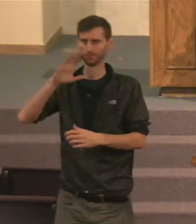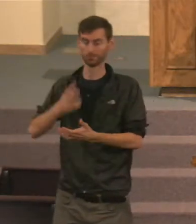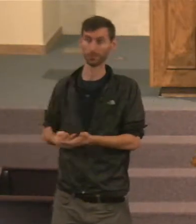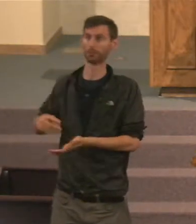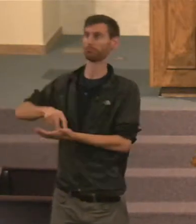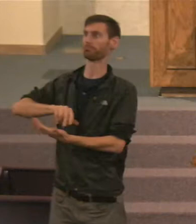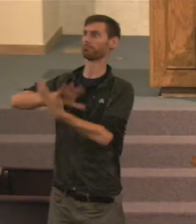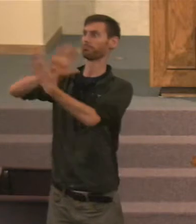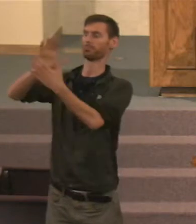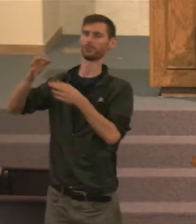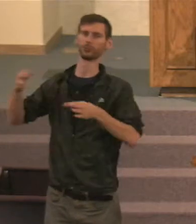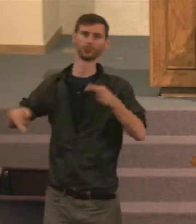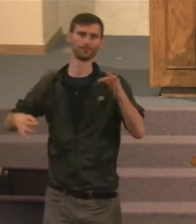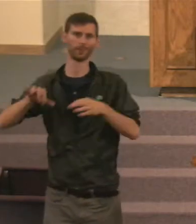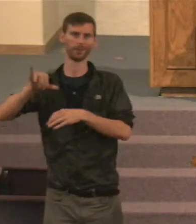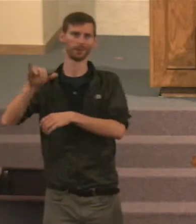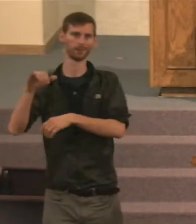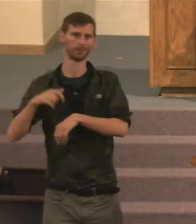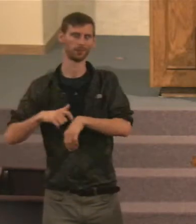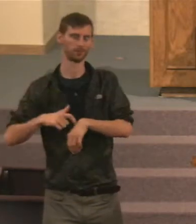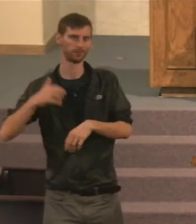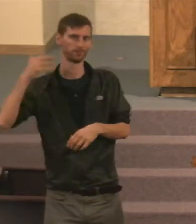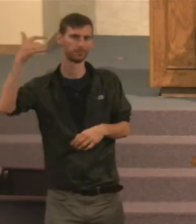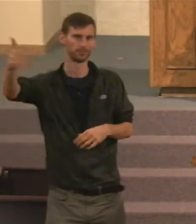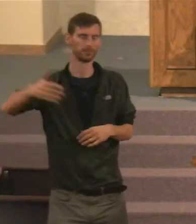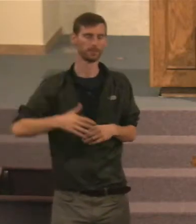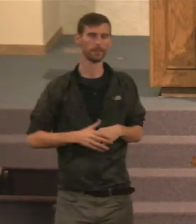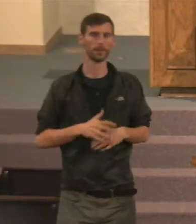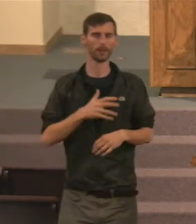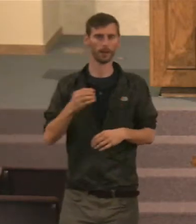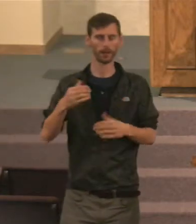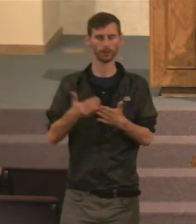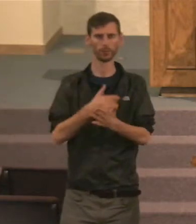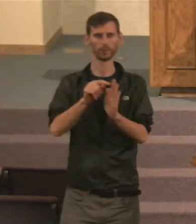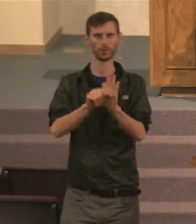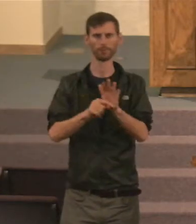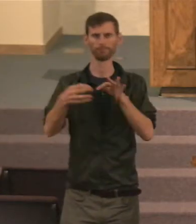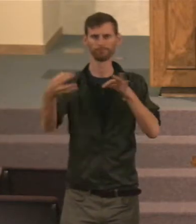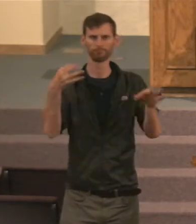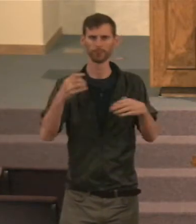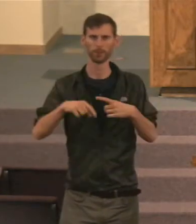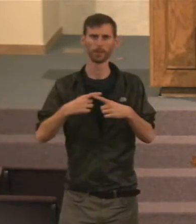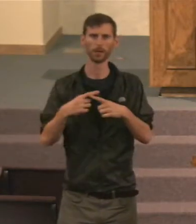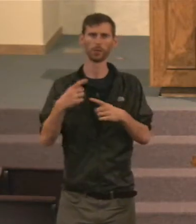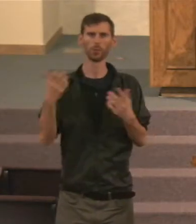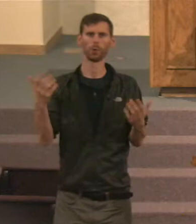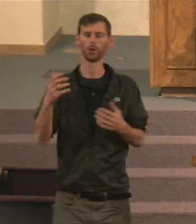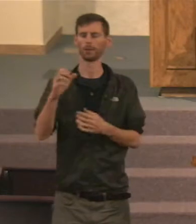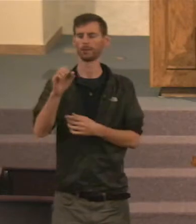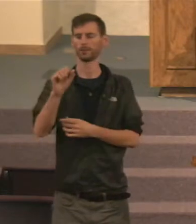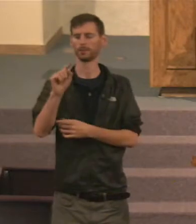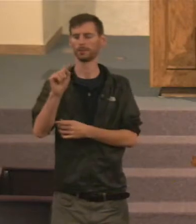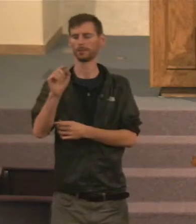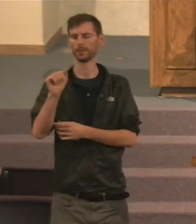That, The standard, For that judgment. What's the standard, That God has for judging us?